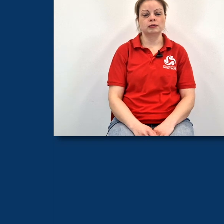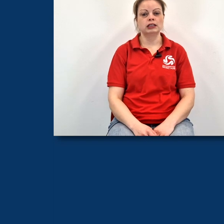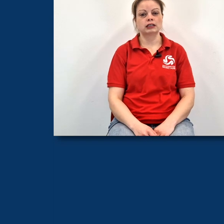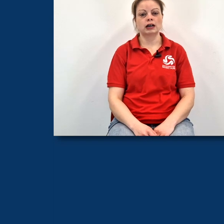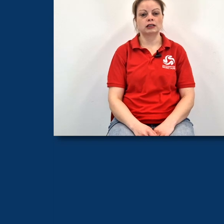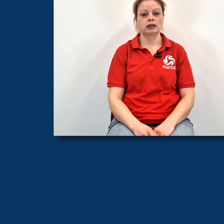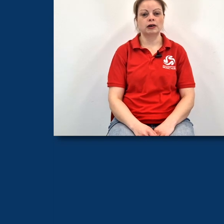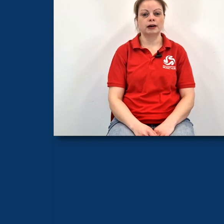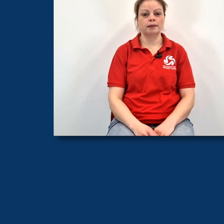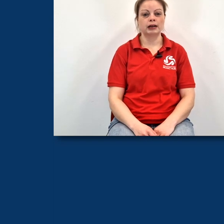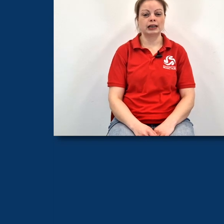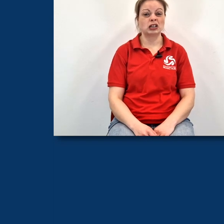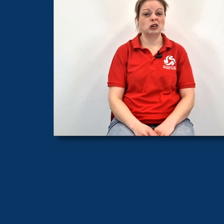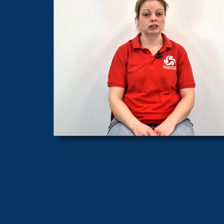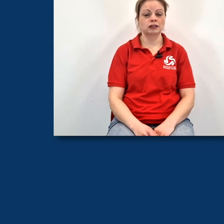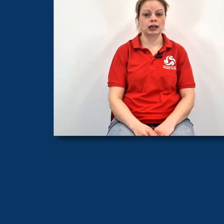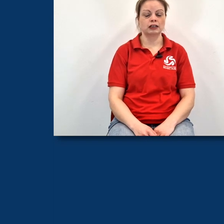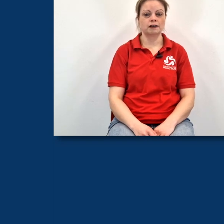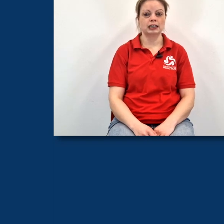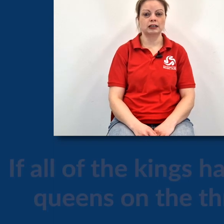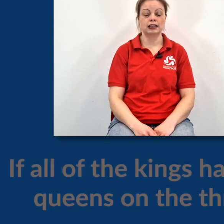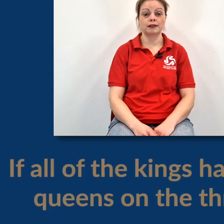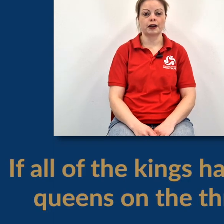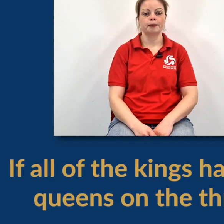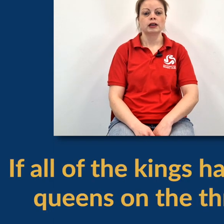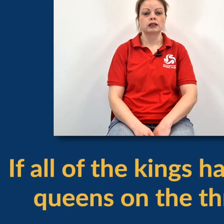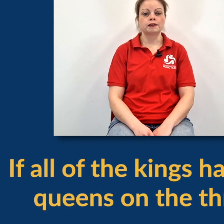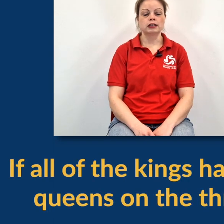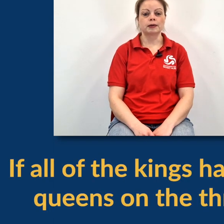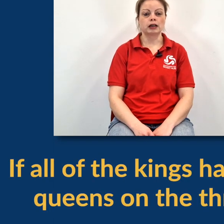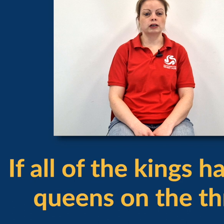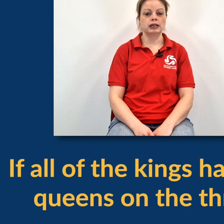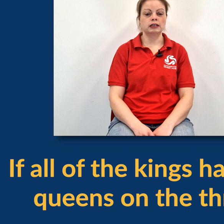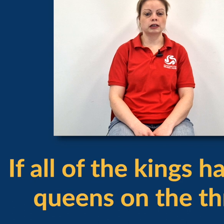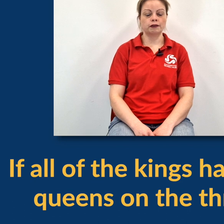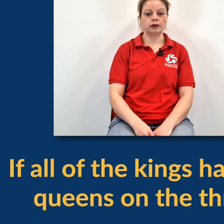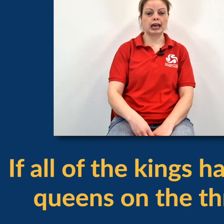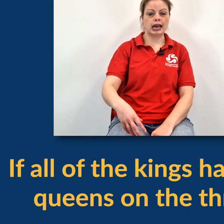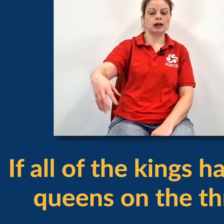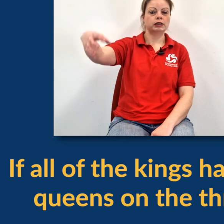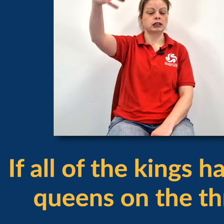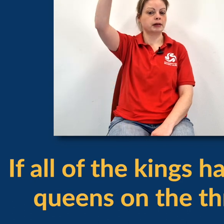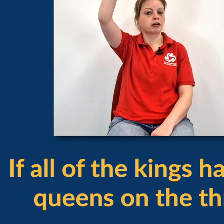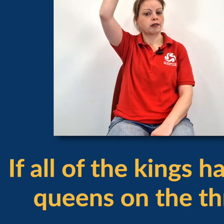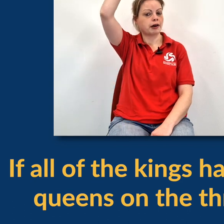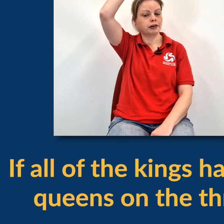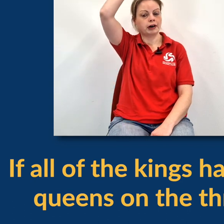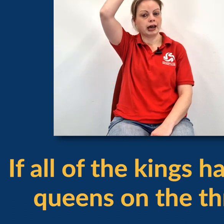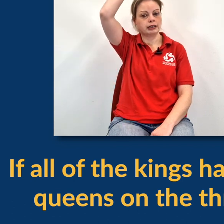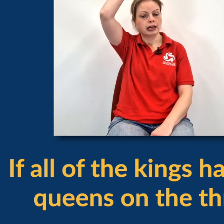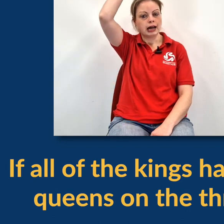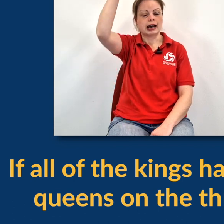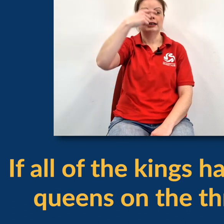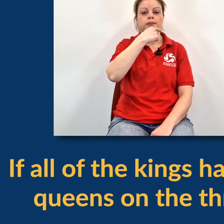away as the music starts and there's lots of signing to fit in, so let's have a go. So the first sign we're going to do is to sign for King, which is going to be a crown